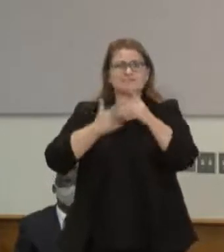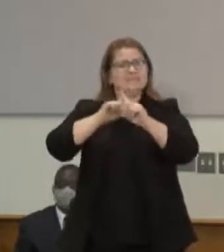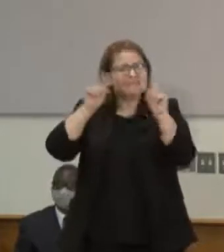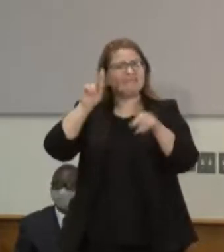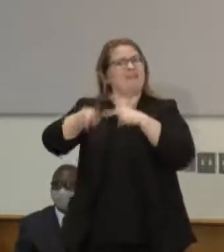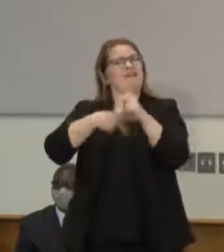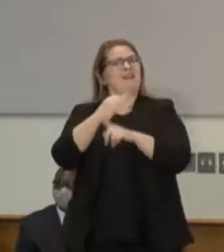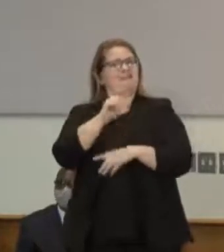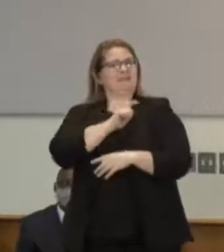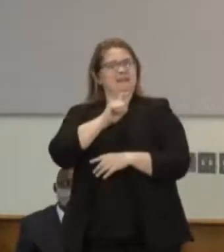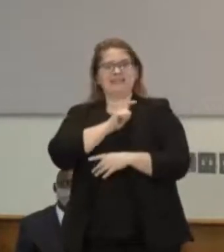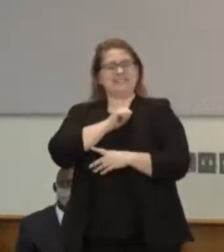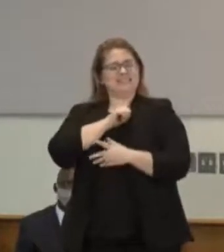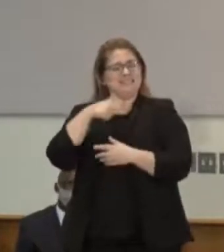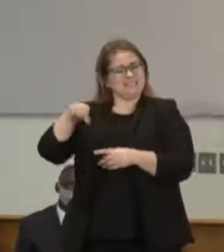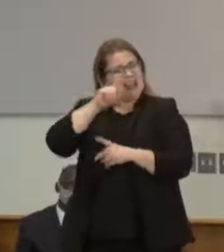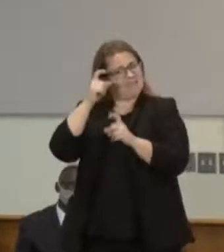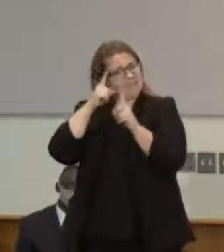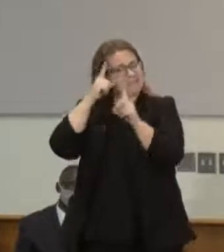in the state of Minnesota.